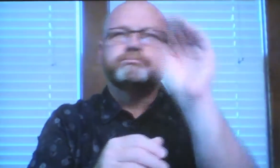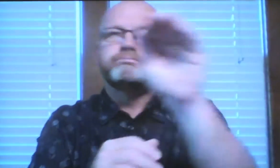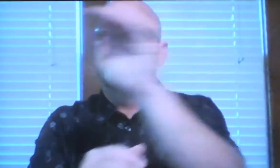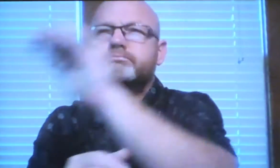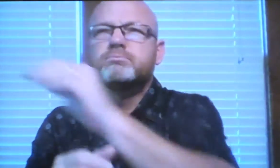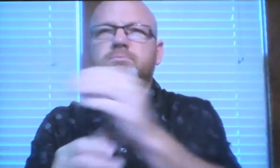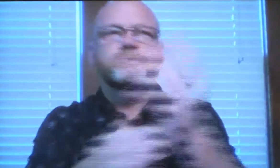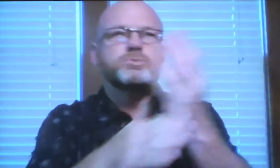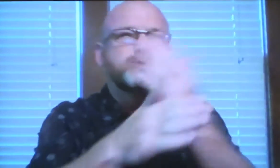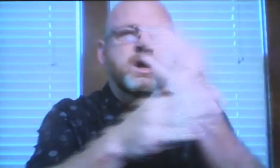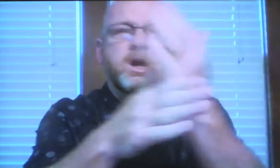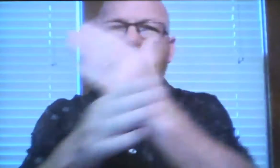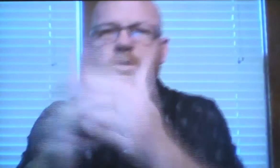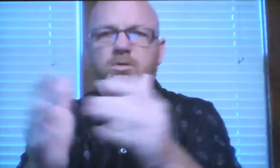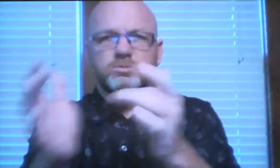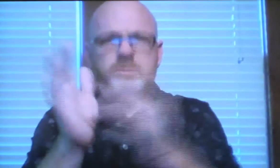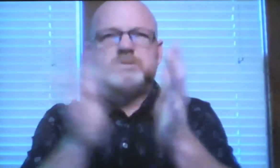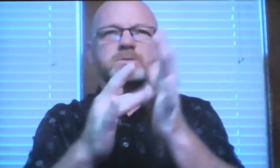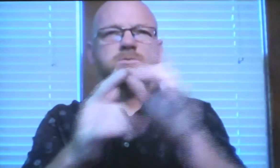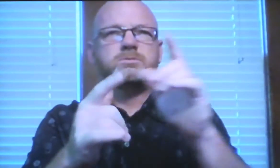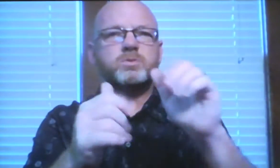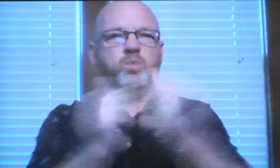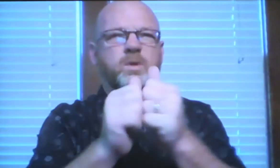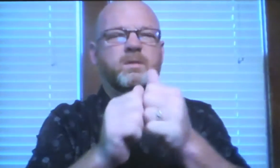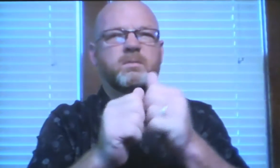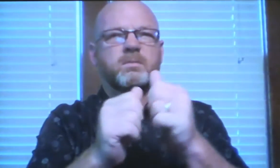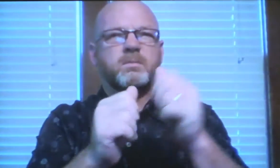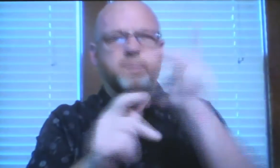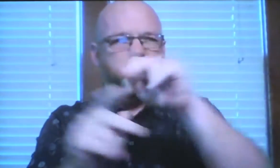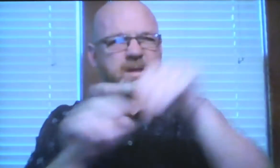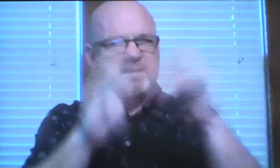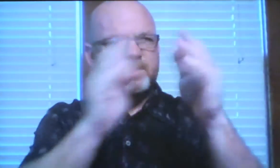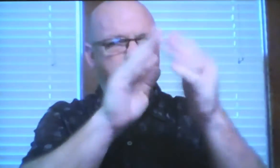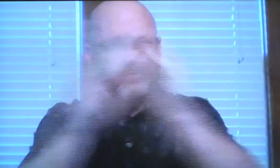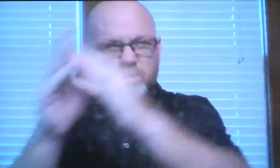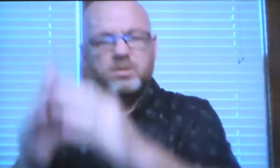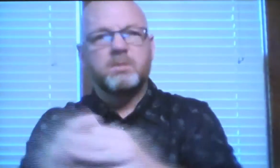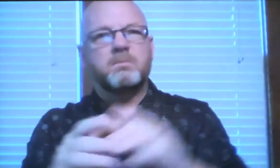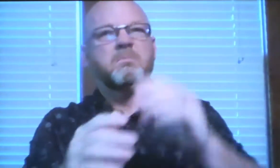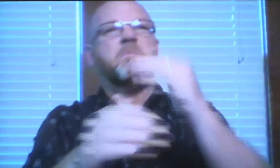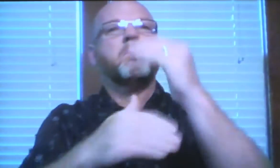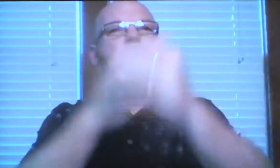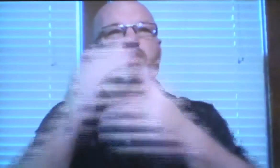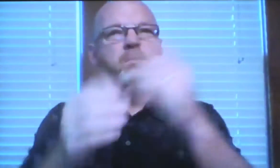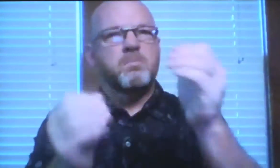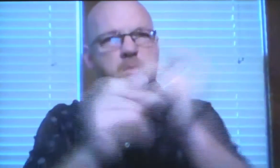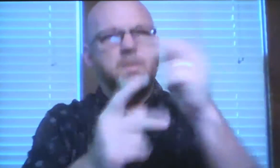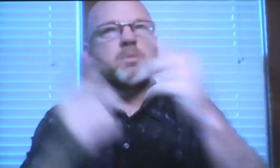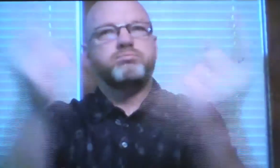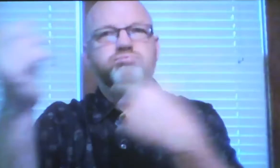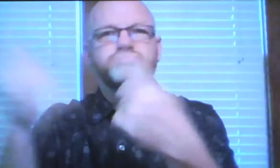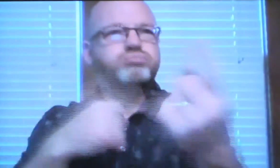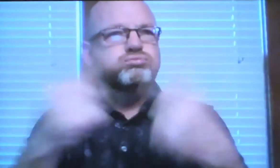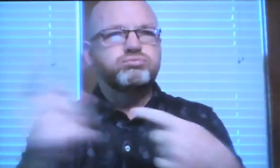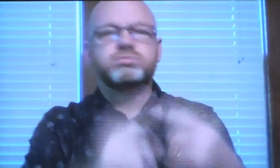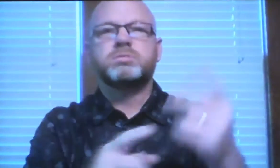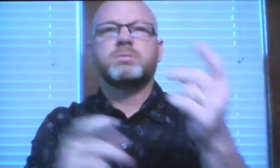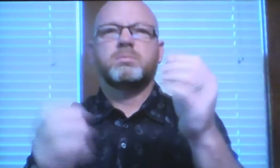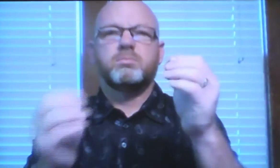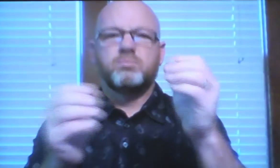And then those people took the gospel and began to share it with people in their town. Other people